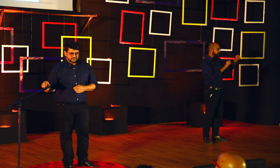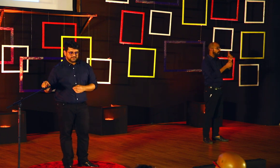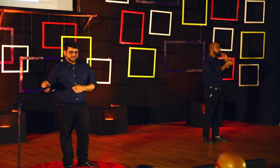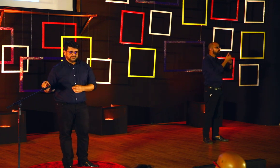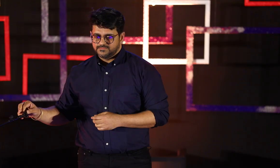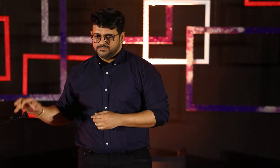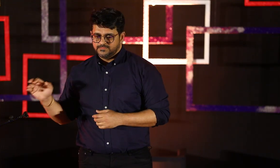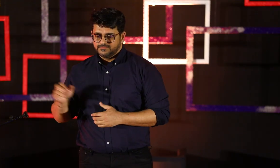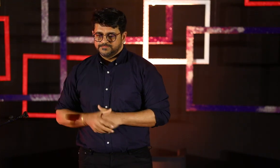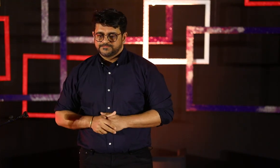language.